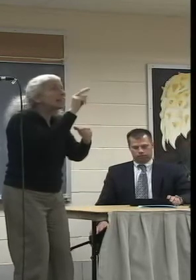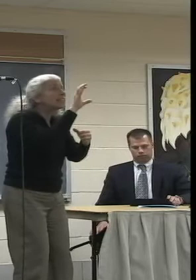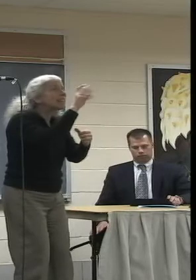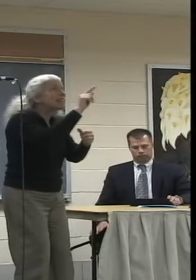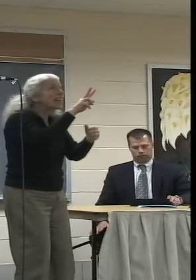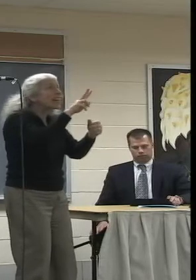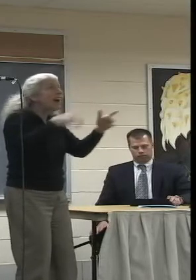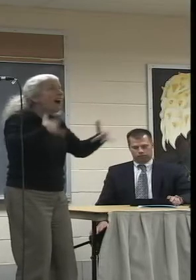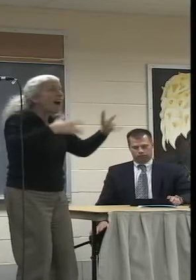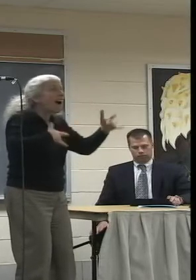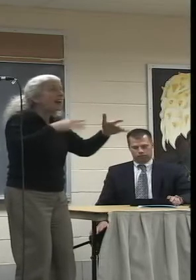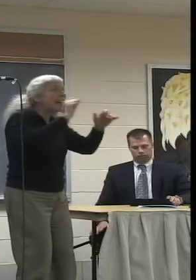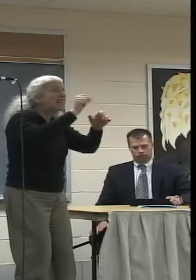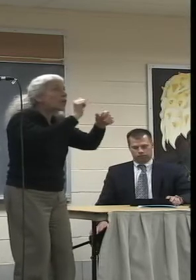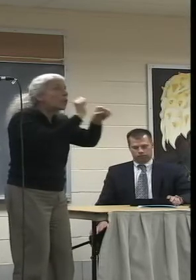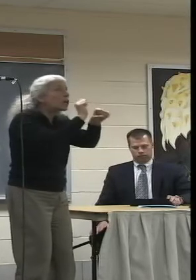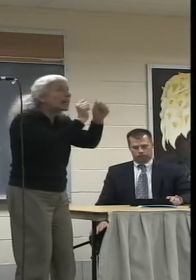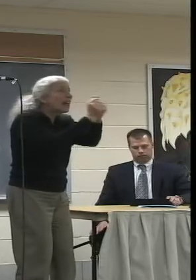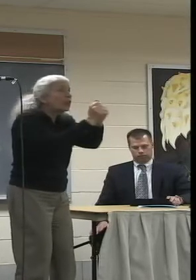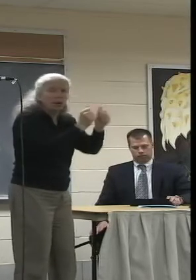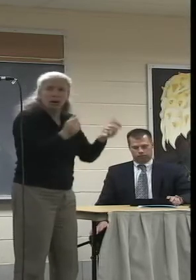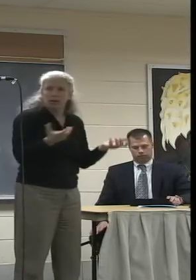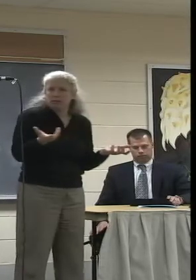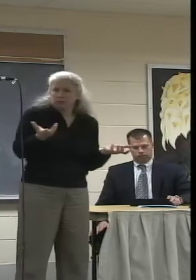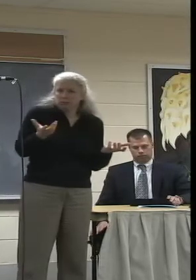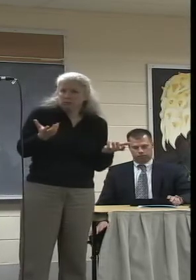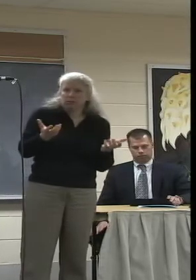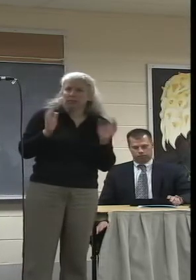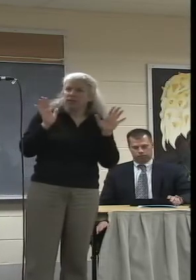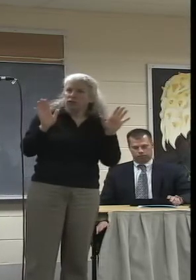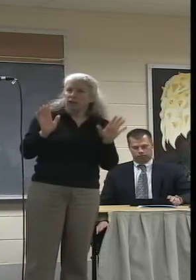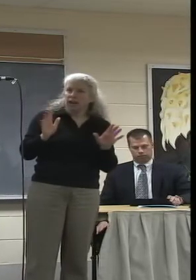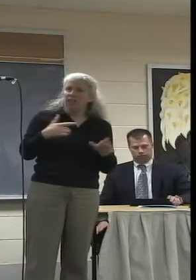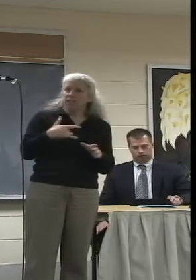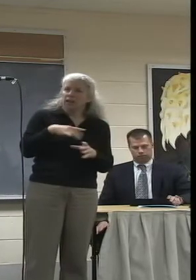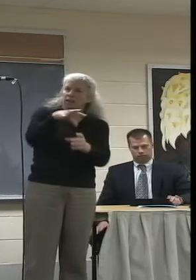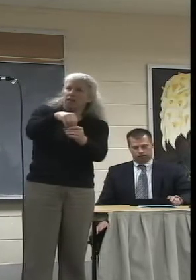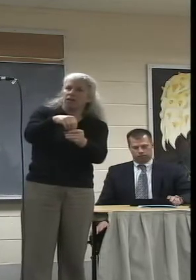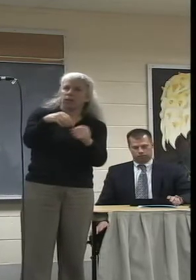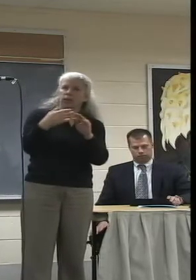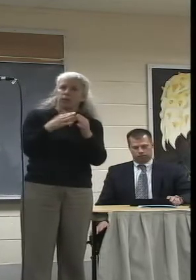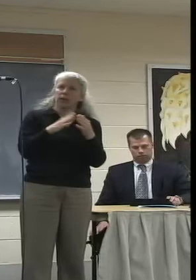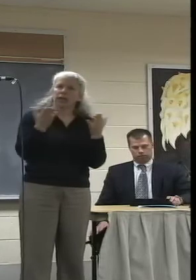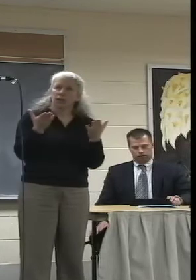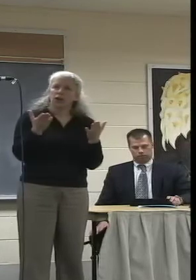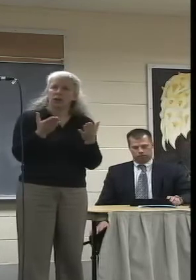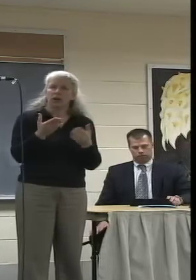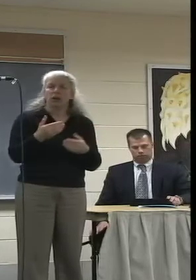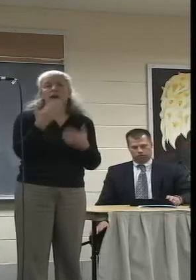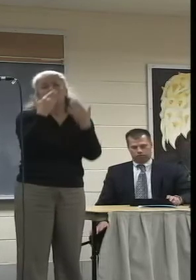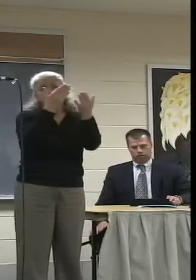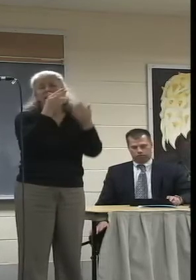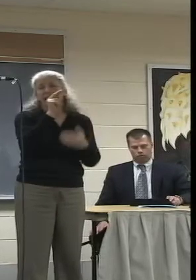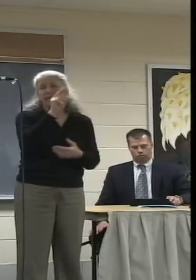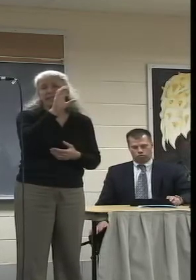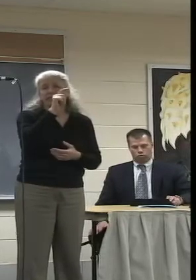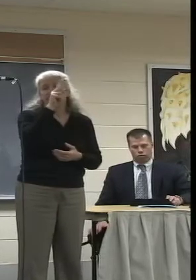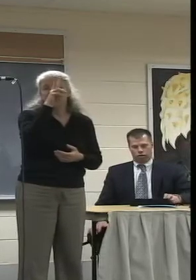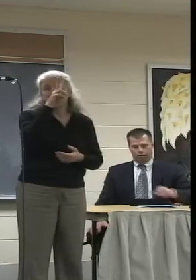me. They're happy to work with me. And I feel like a part of this community thanks to the work that I've done with them. And